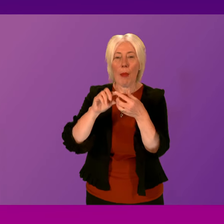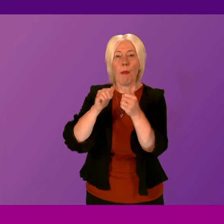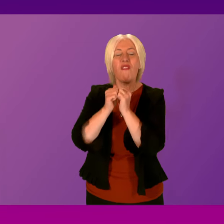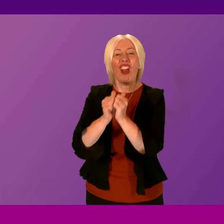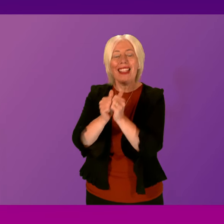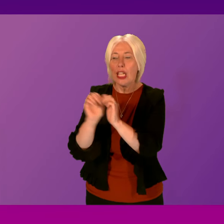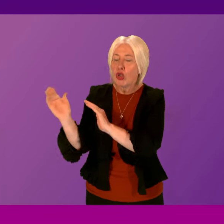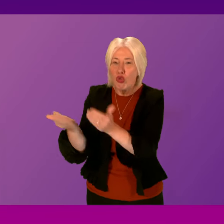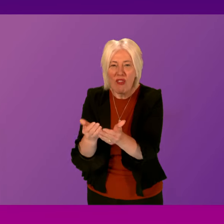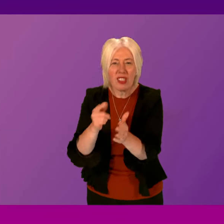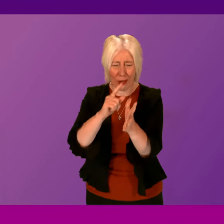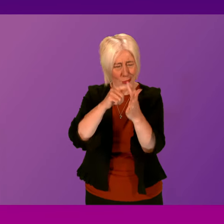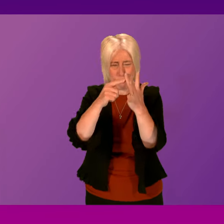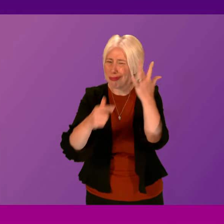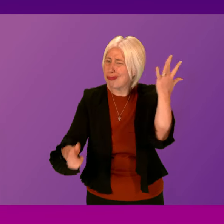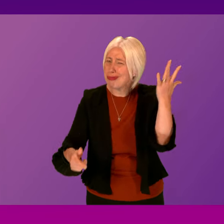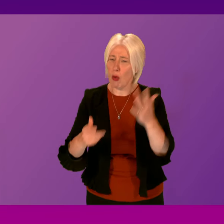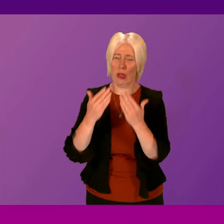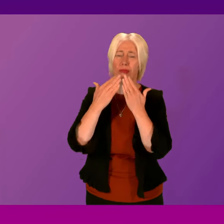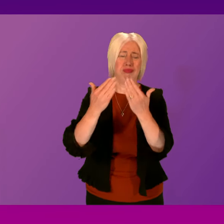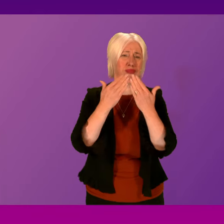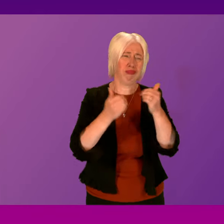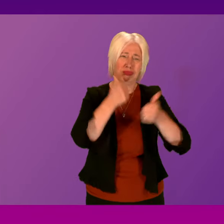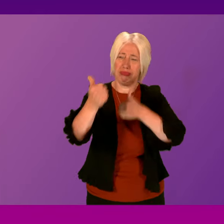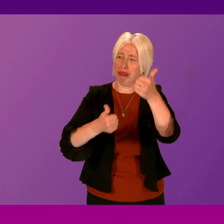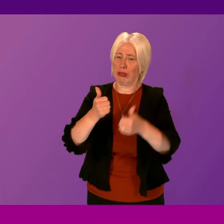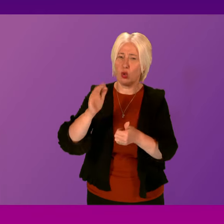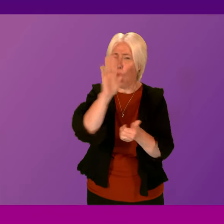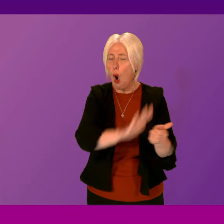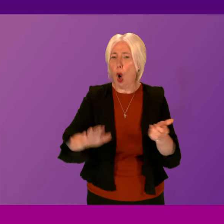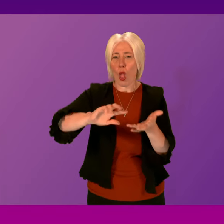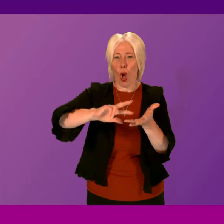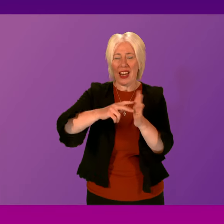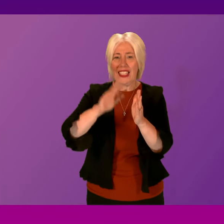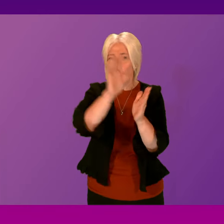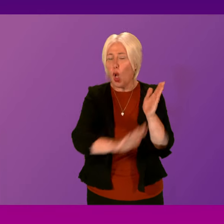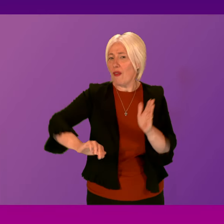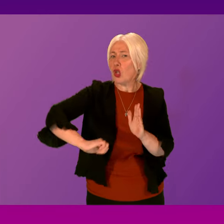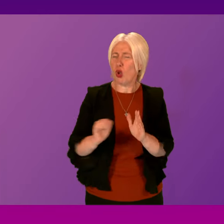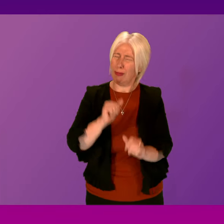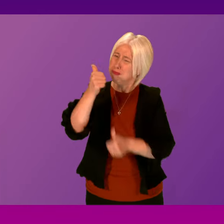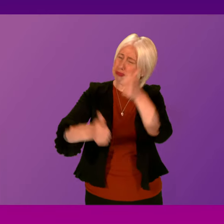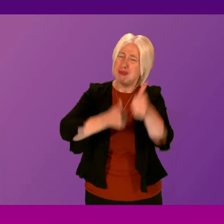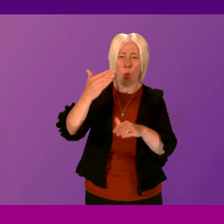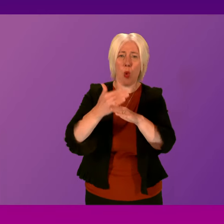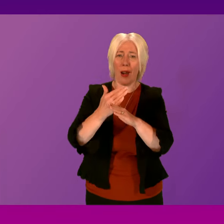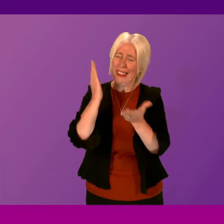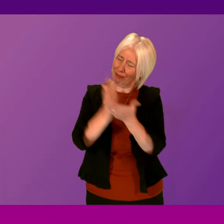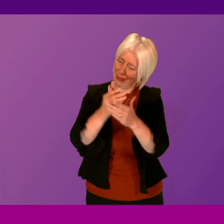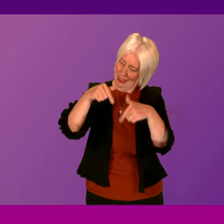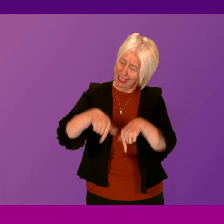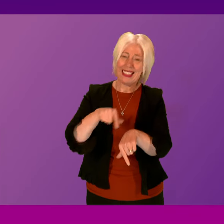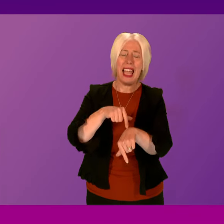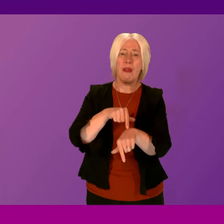And I want to pay tribute to every single organisation right up and down the length and breadth of this country for the excellent work that they do, especially at this time of year,